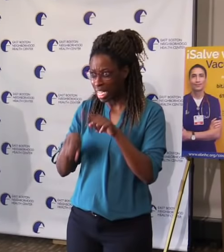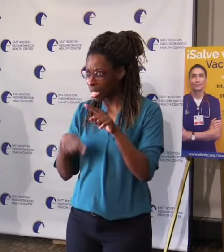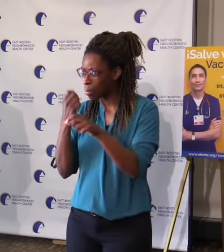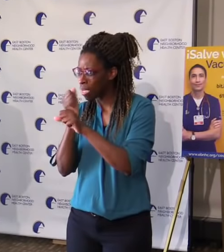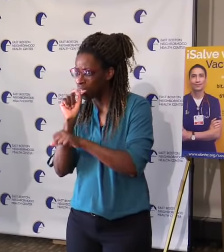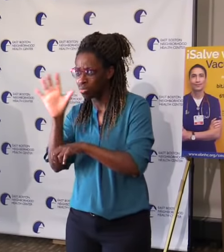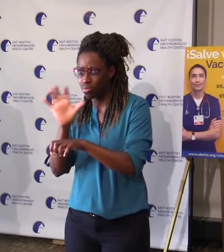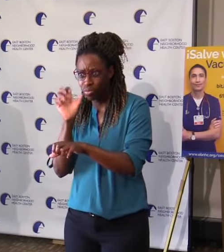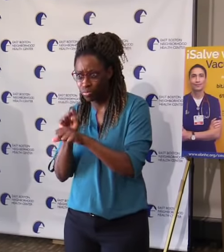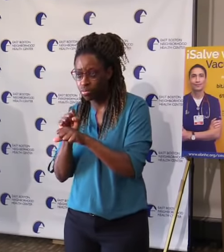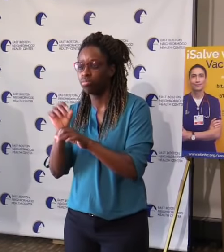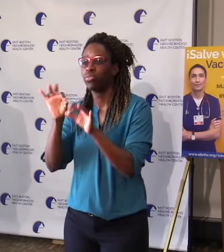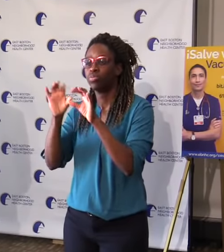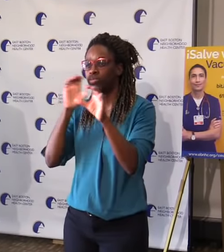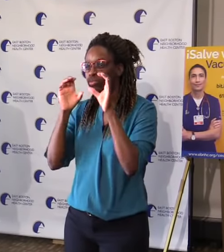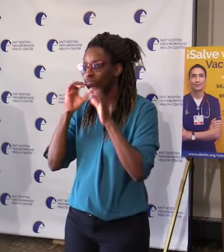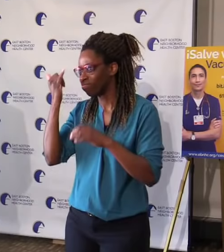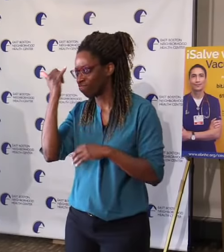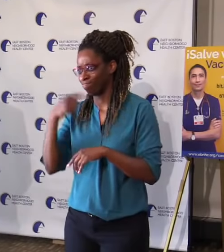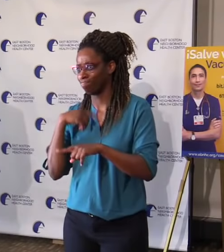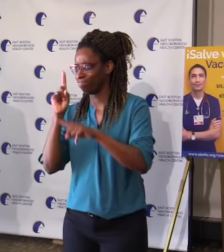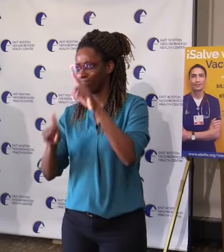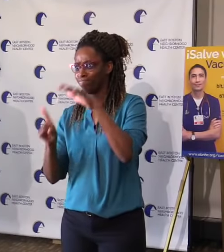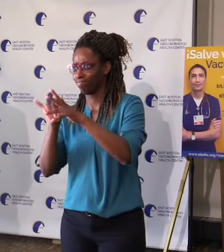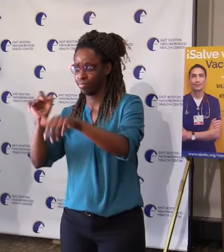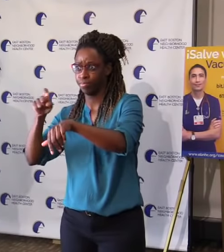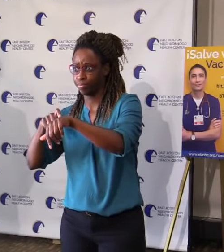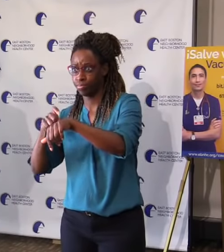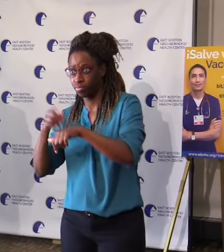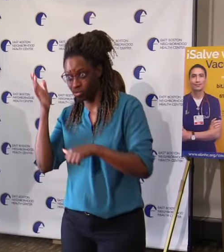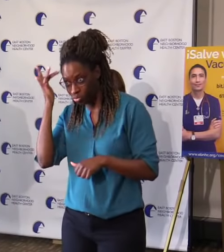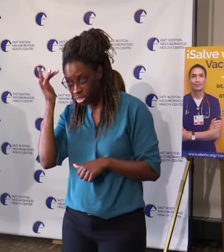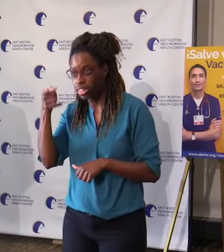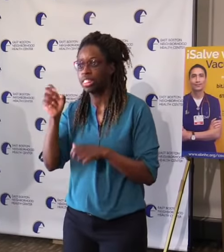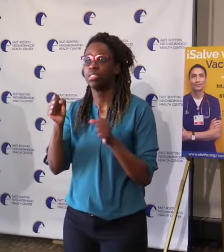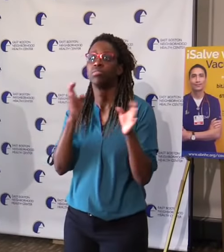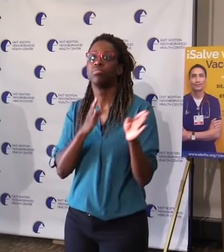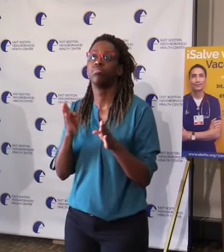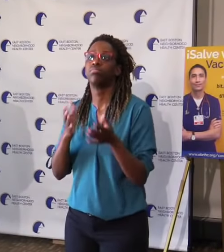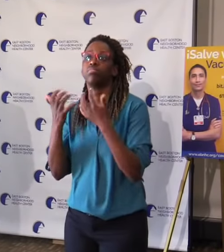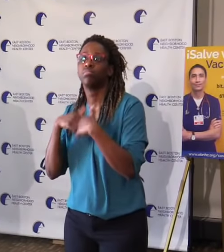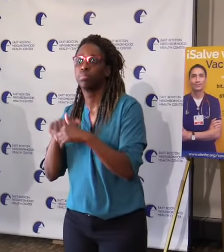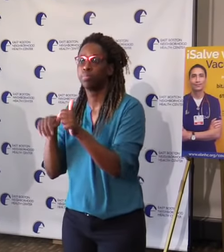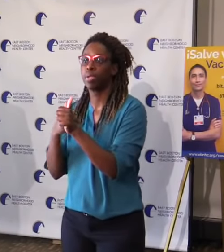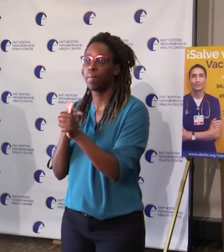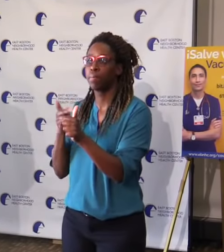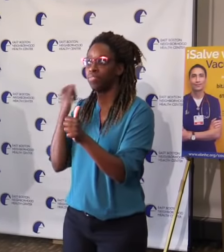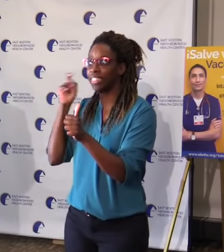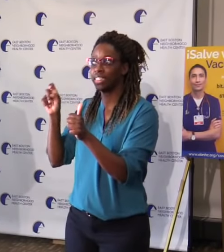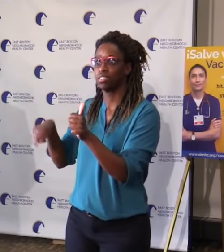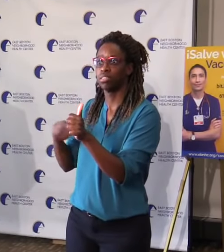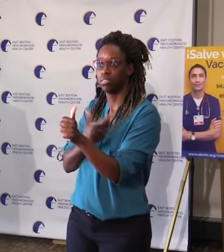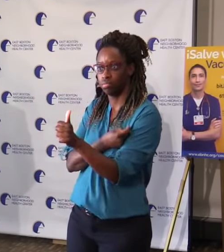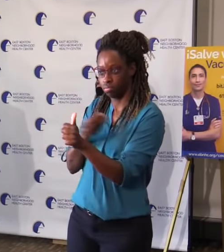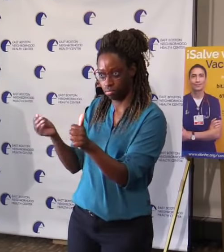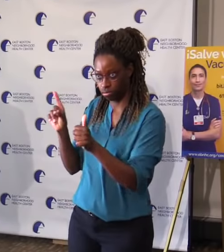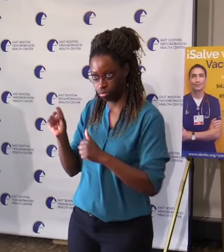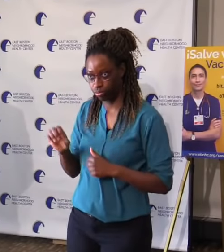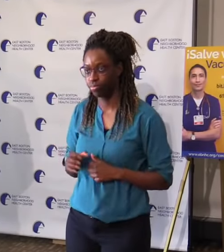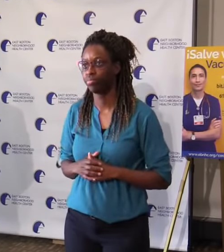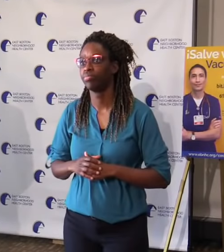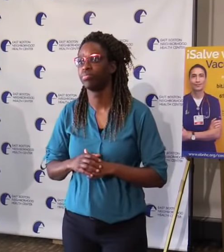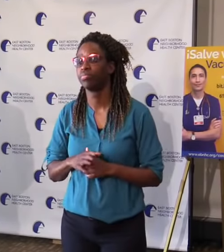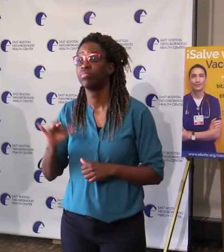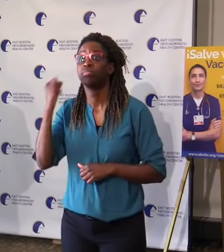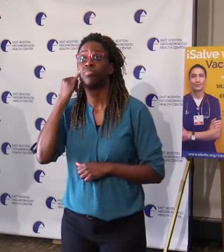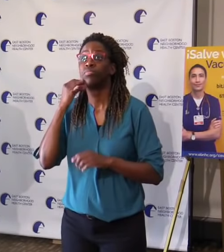knows that you're not going to be there so that they can act accordingly based on that. And if you don't have an appointment, you're not going to get a vaccine